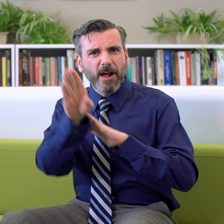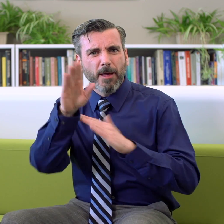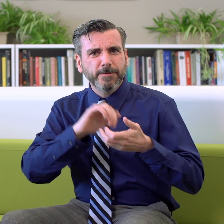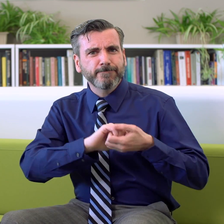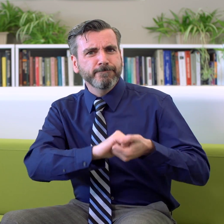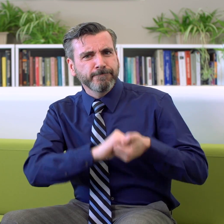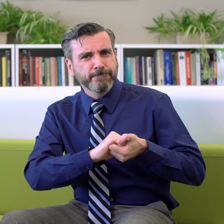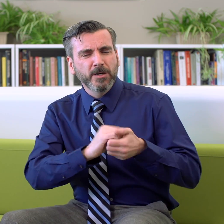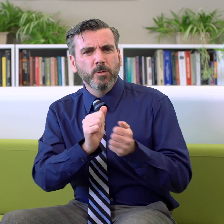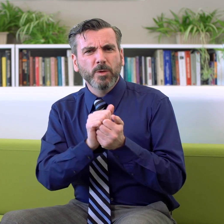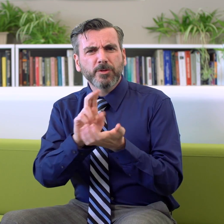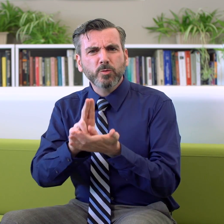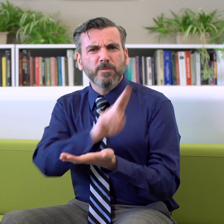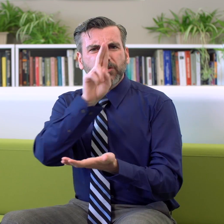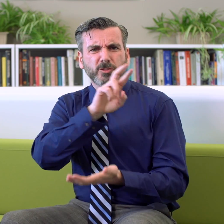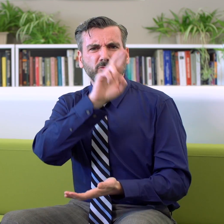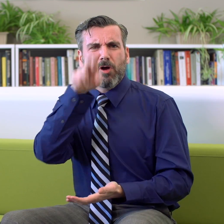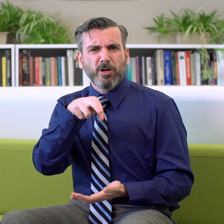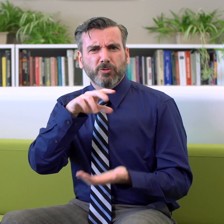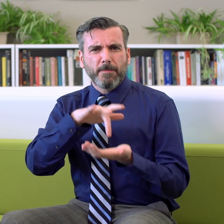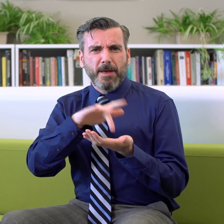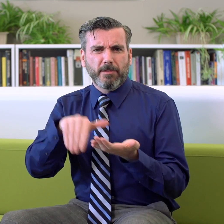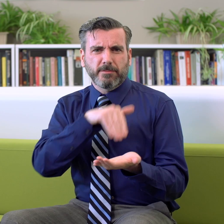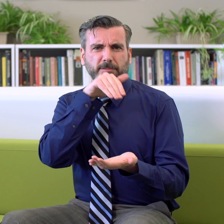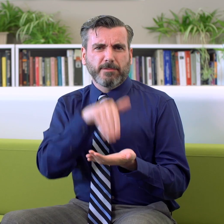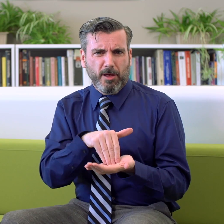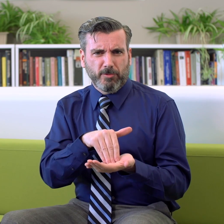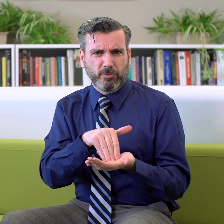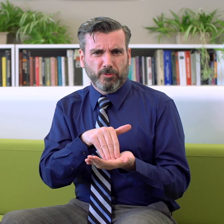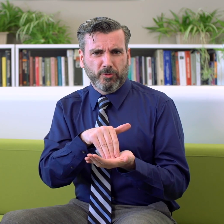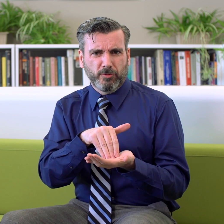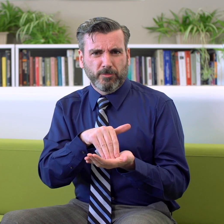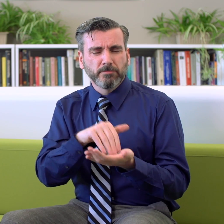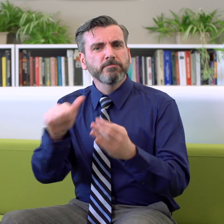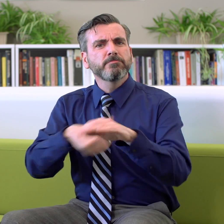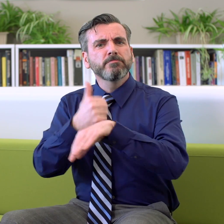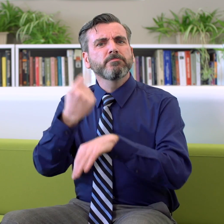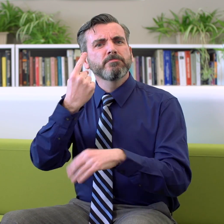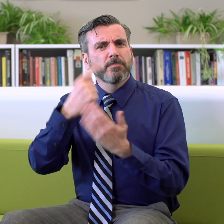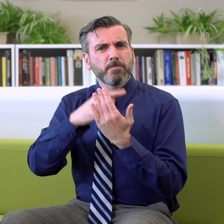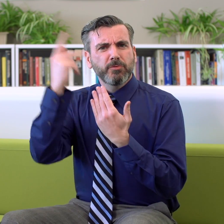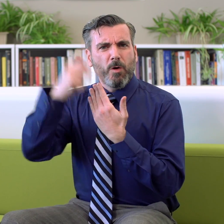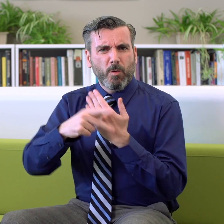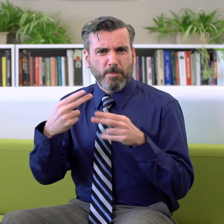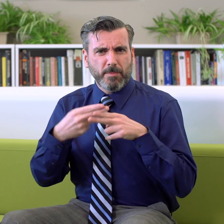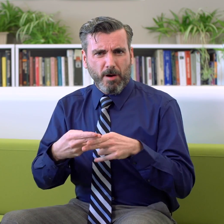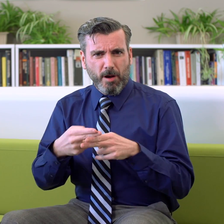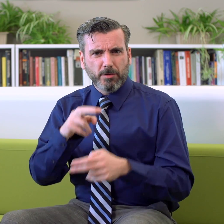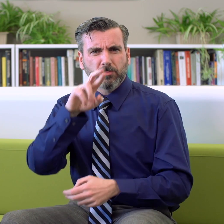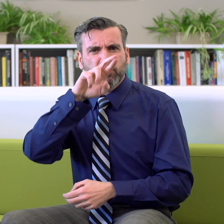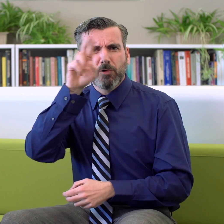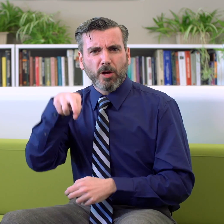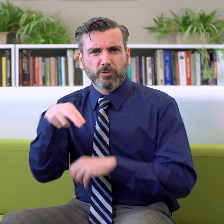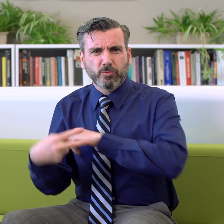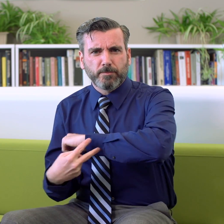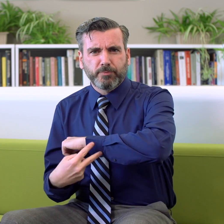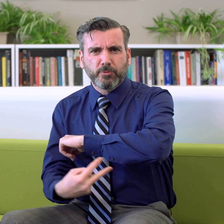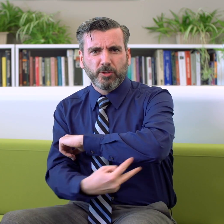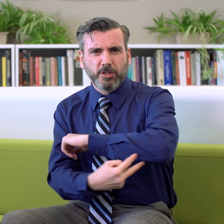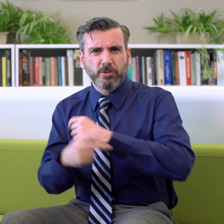developed a partnership with the University of Rochester's Medical Center. We have established a program called the Rochester Bridges